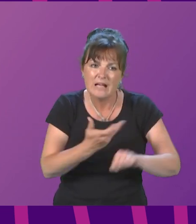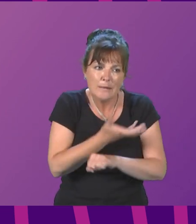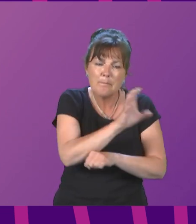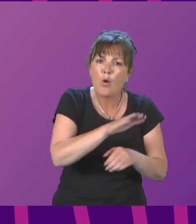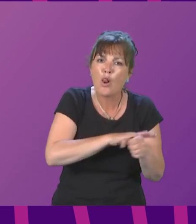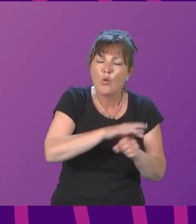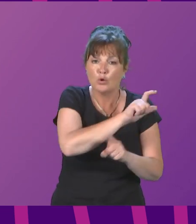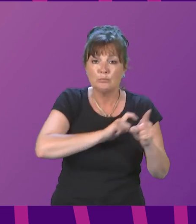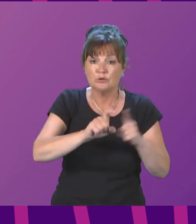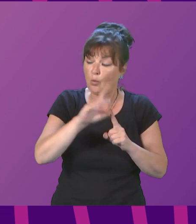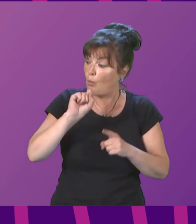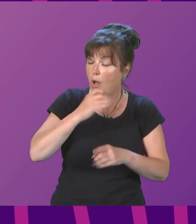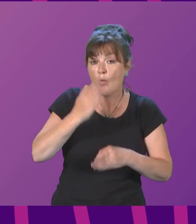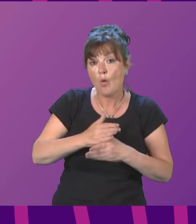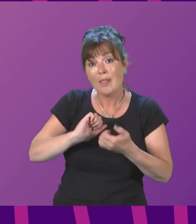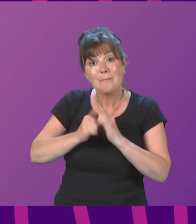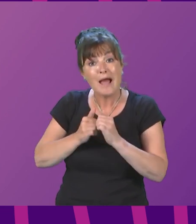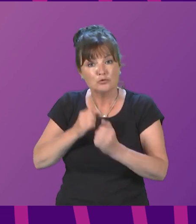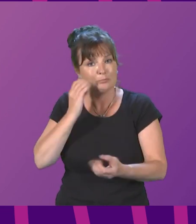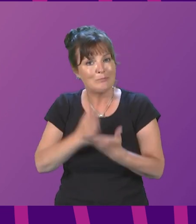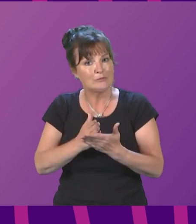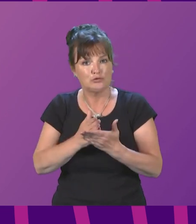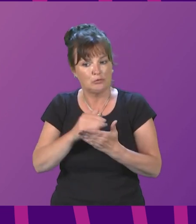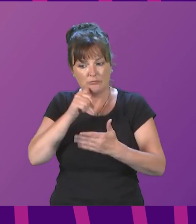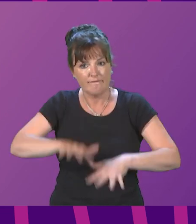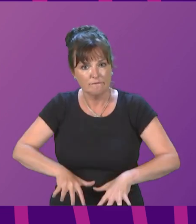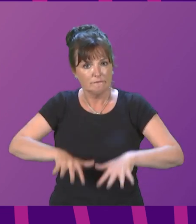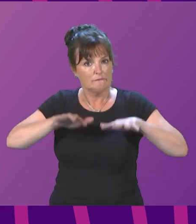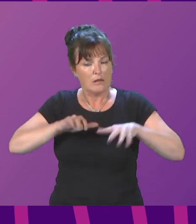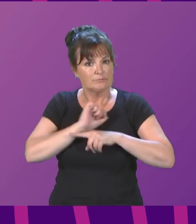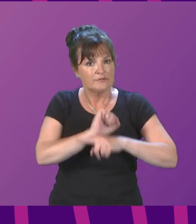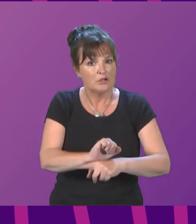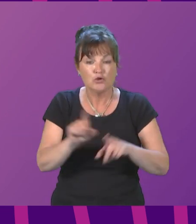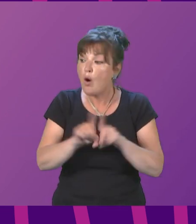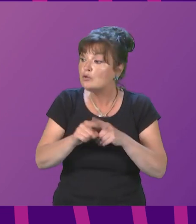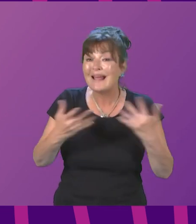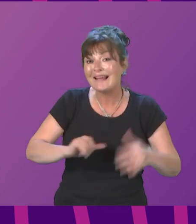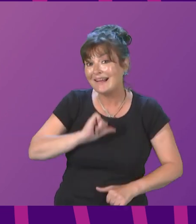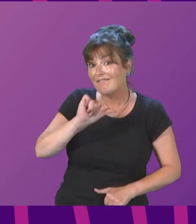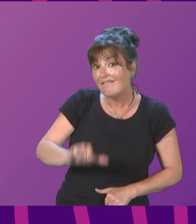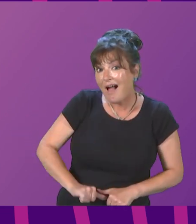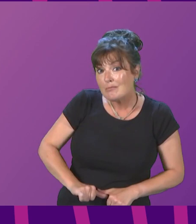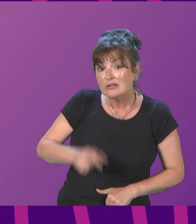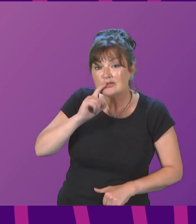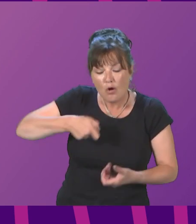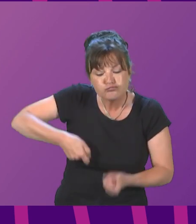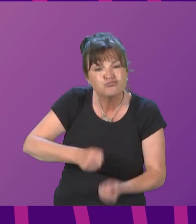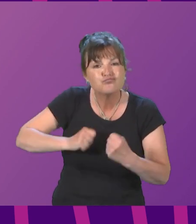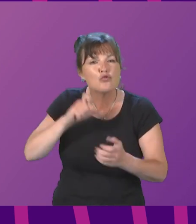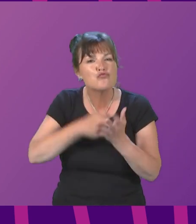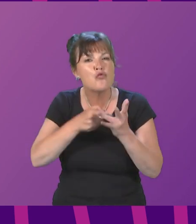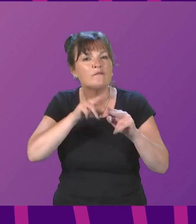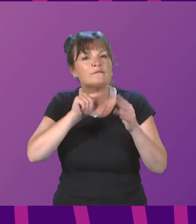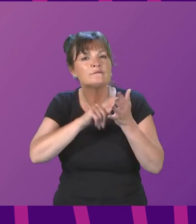improve flood protection and resilience and support farmers and profters to reduce greenhouse gas emissions. And we will